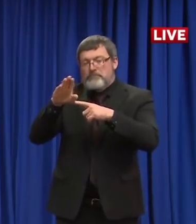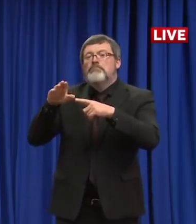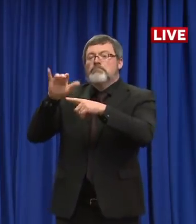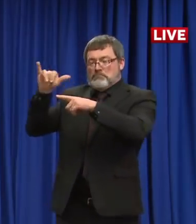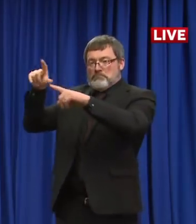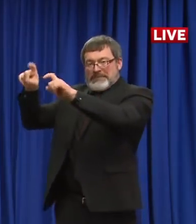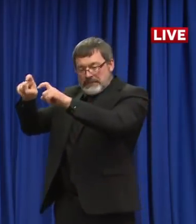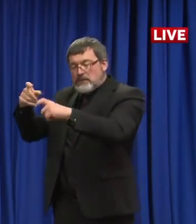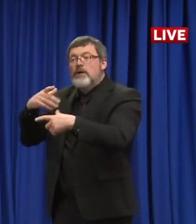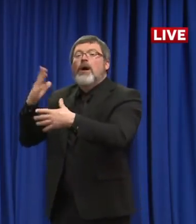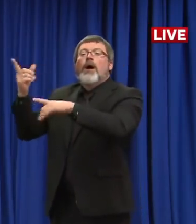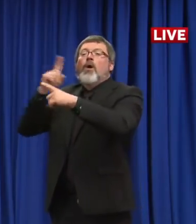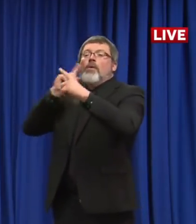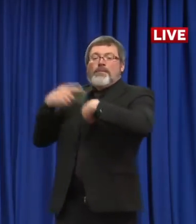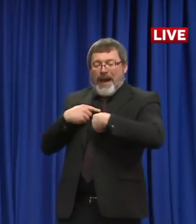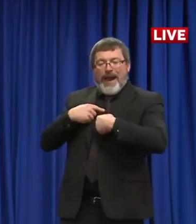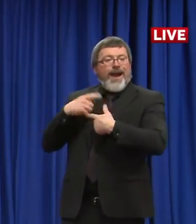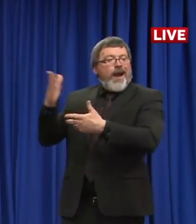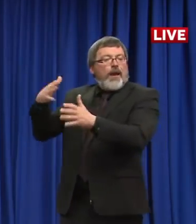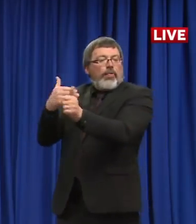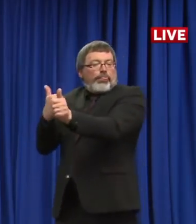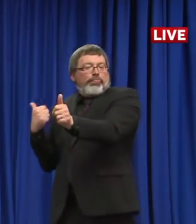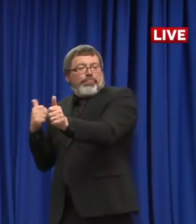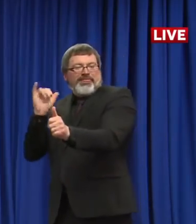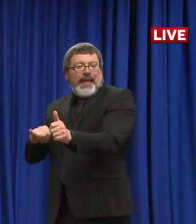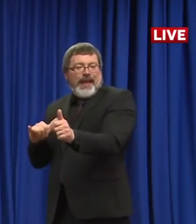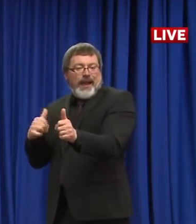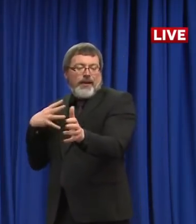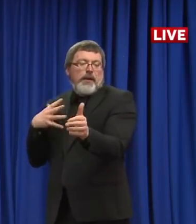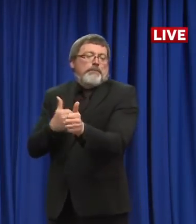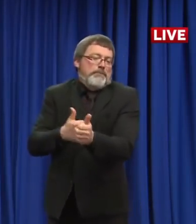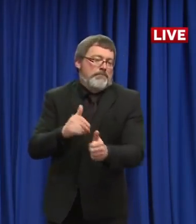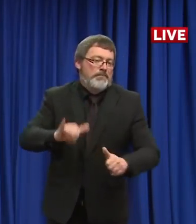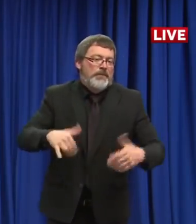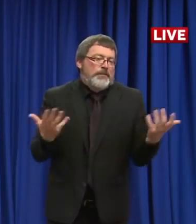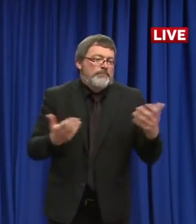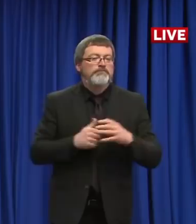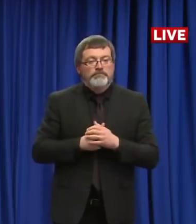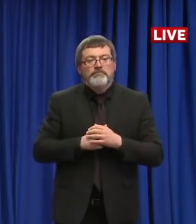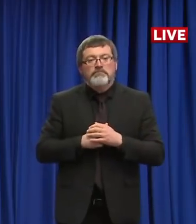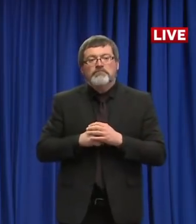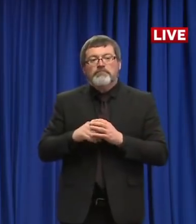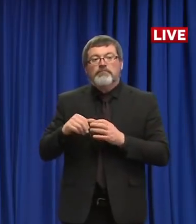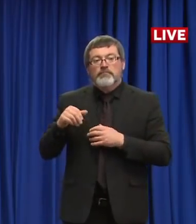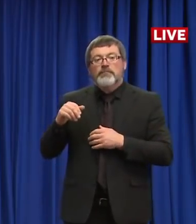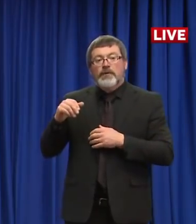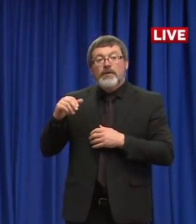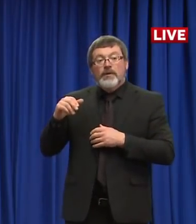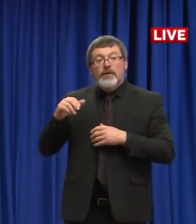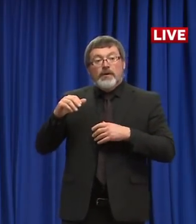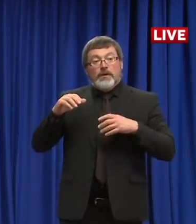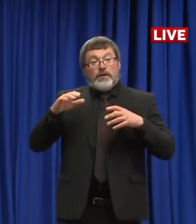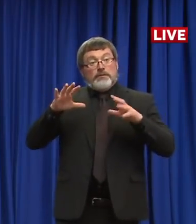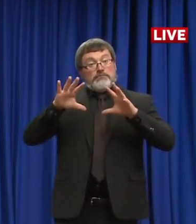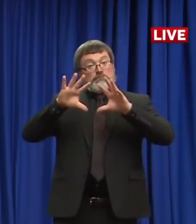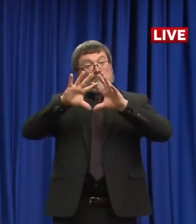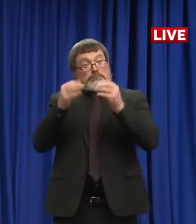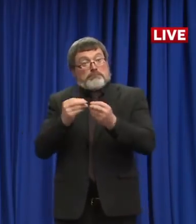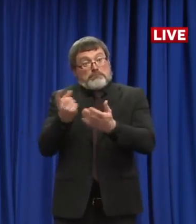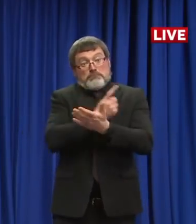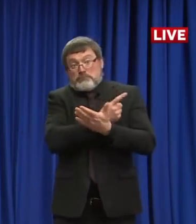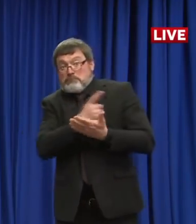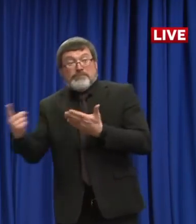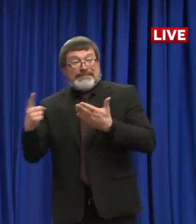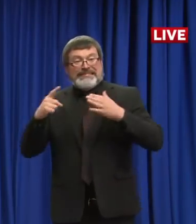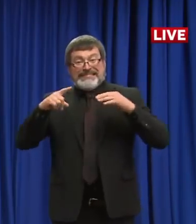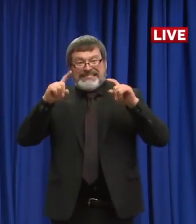testing in in in batches. And so we are working with them to have more routine reporting so that we can have a more